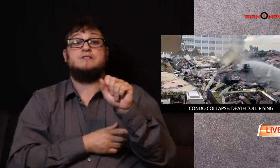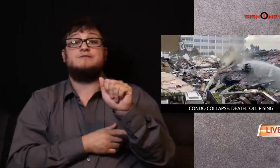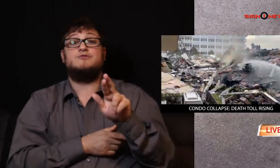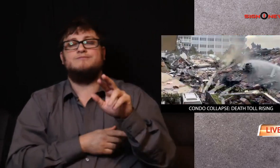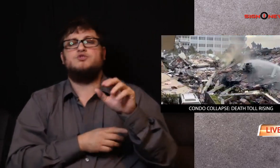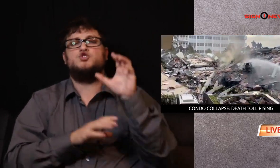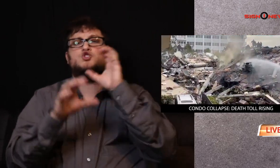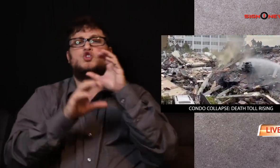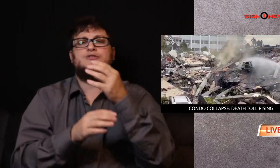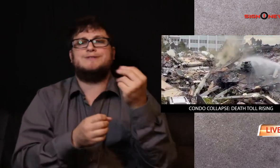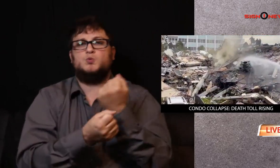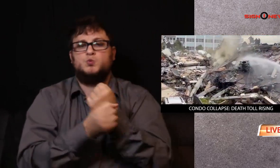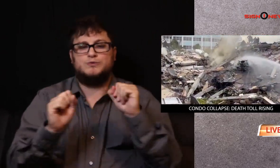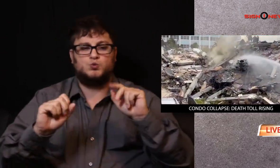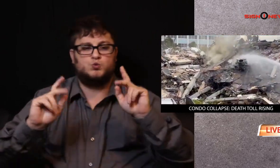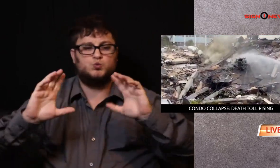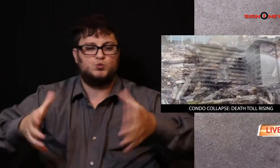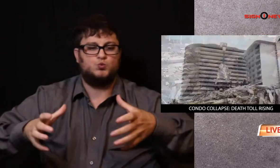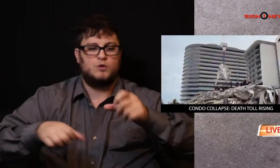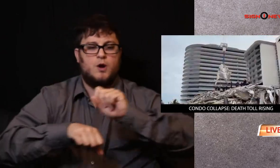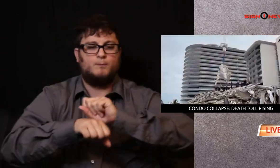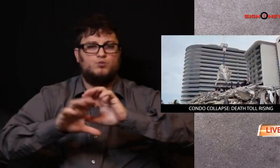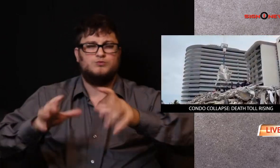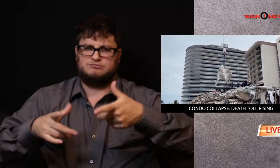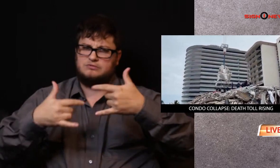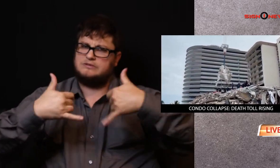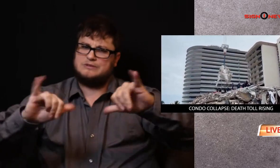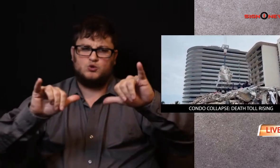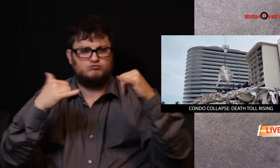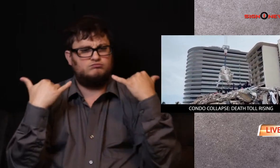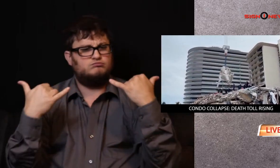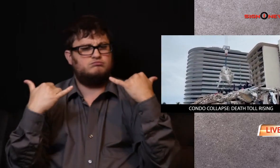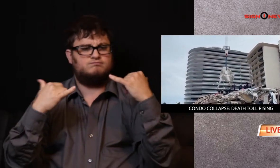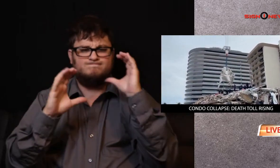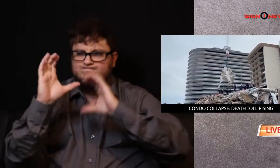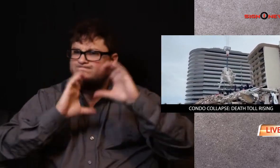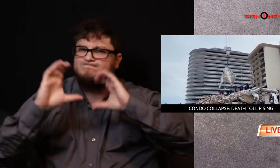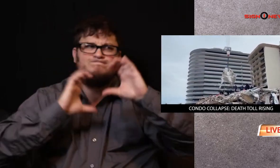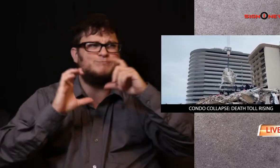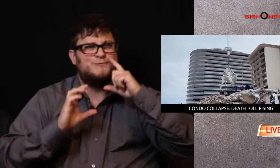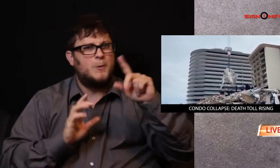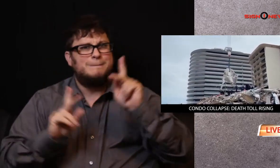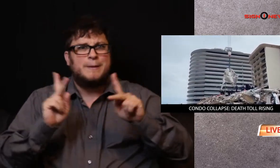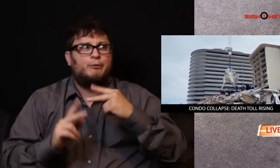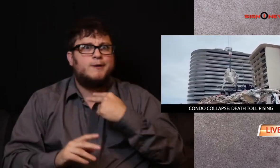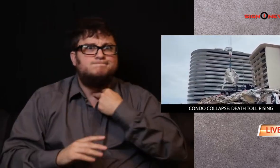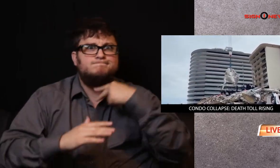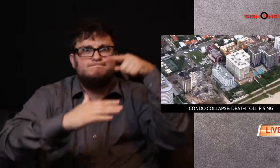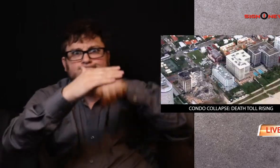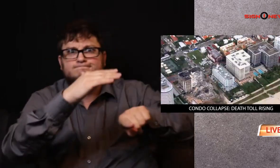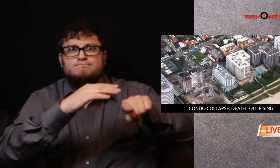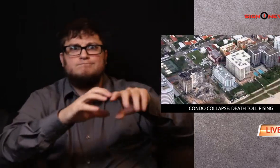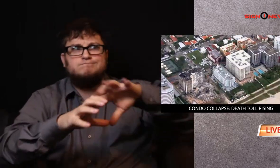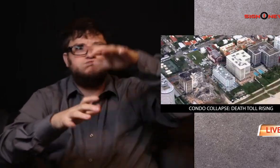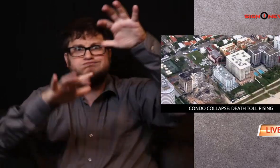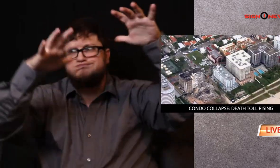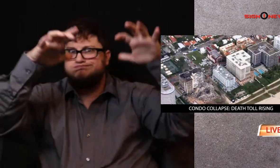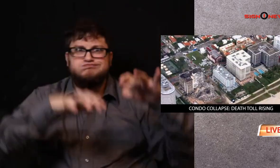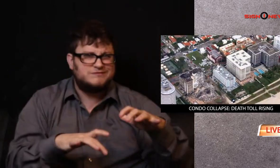Search and rescue operations are still underway in Surfside, Florida to find survivors in the rubble of Thursday's